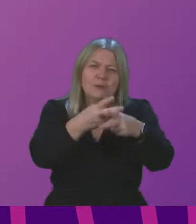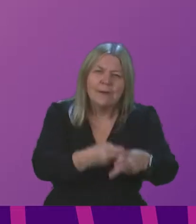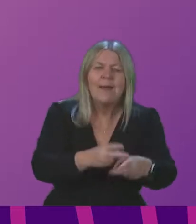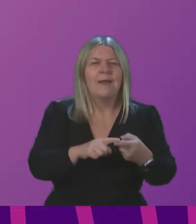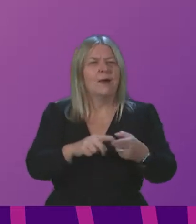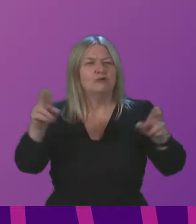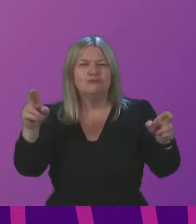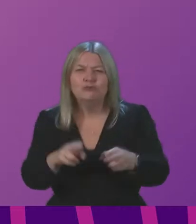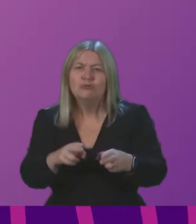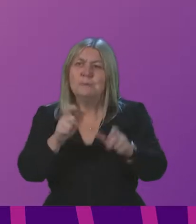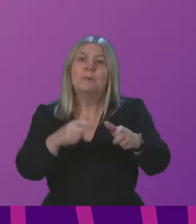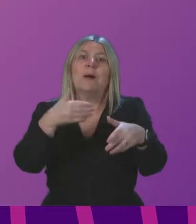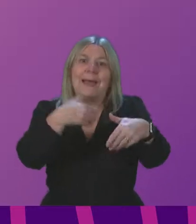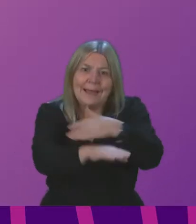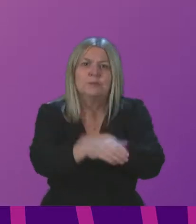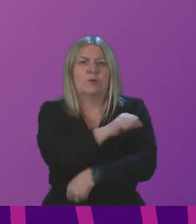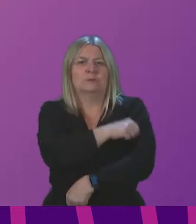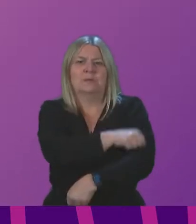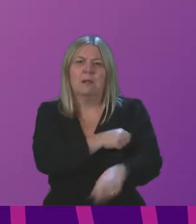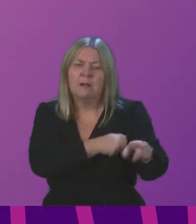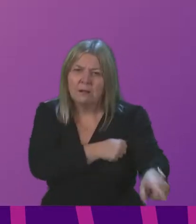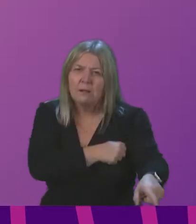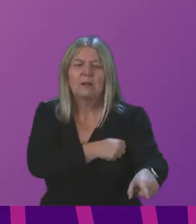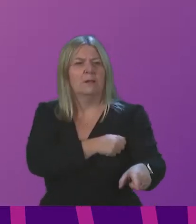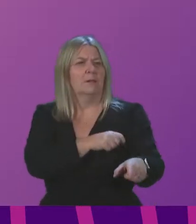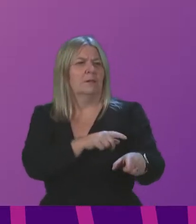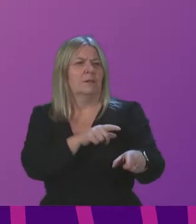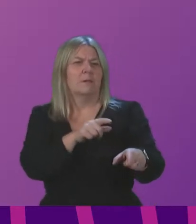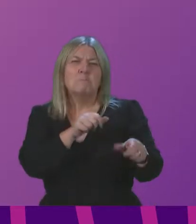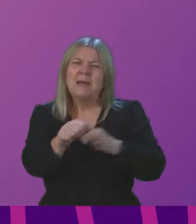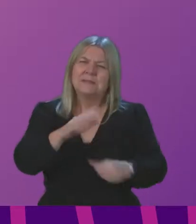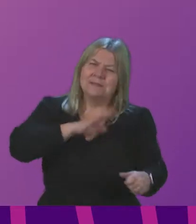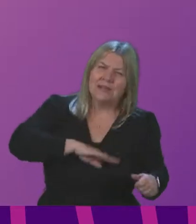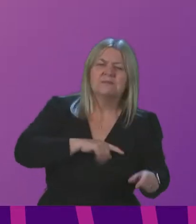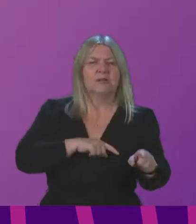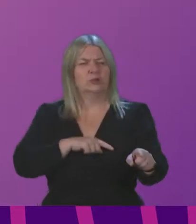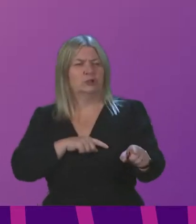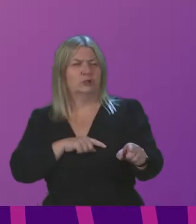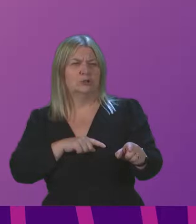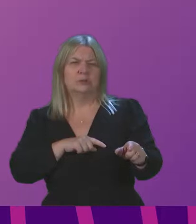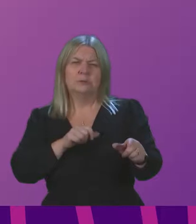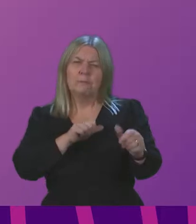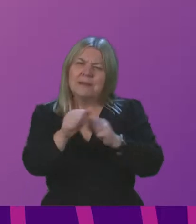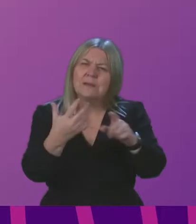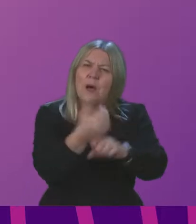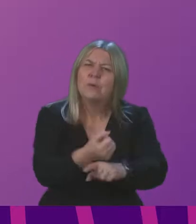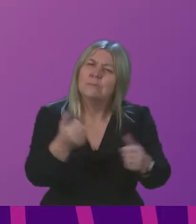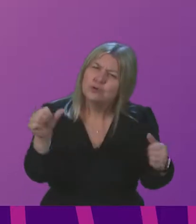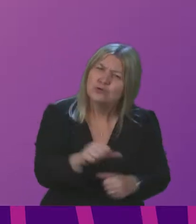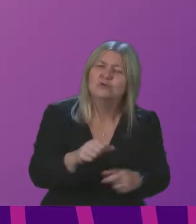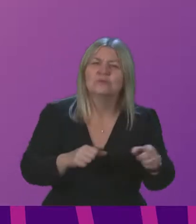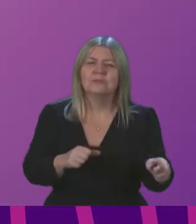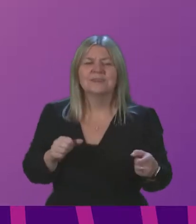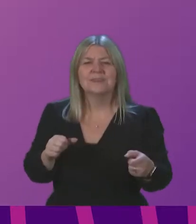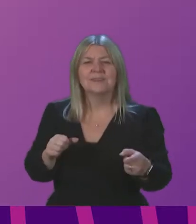rates, improve patient satisfaction, and better patient outcomes. As one tech entrepreneur said to me yesterday, our smart